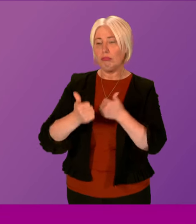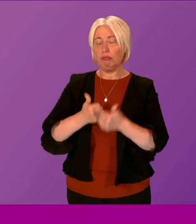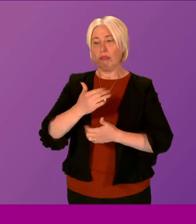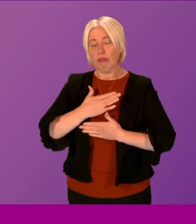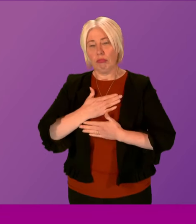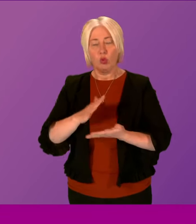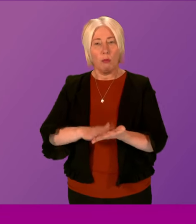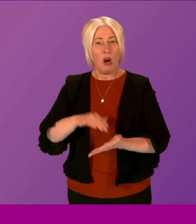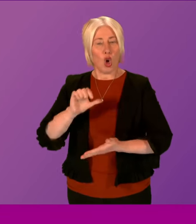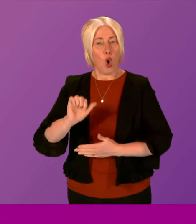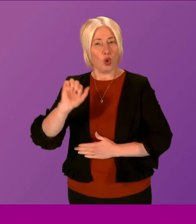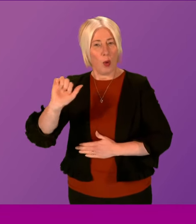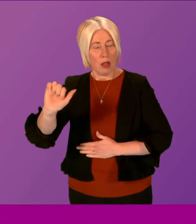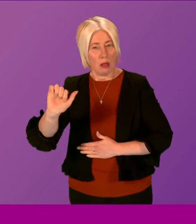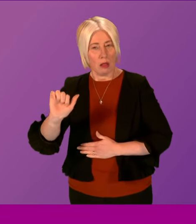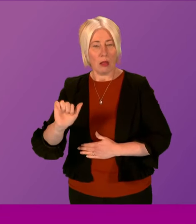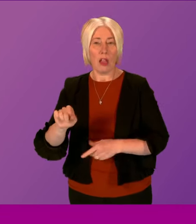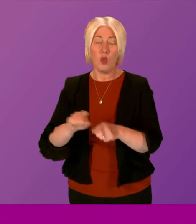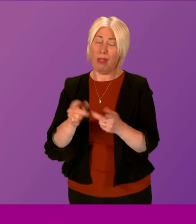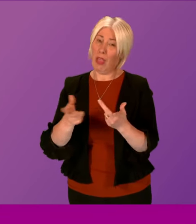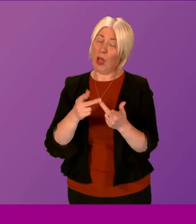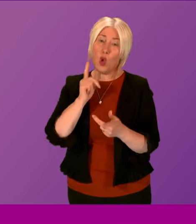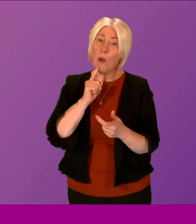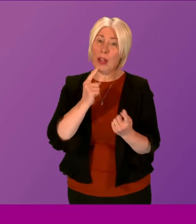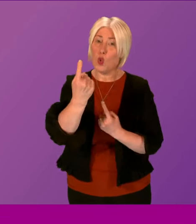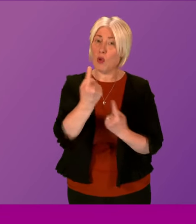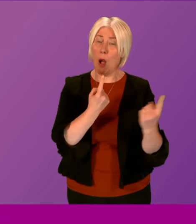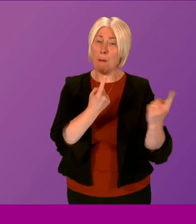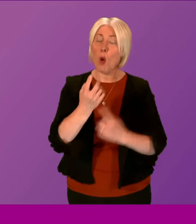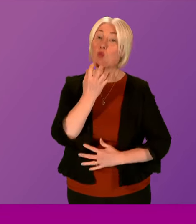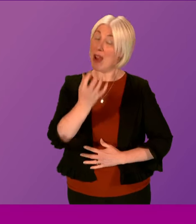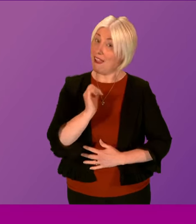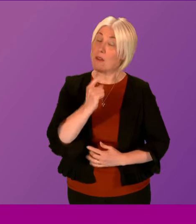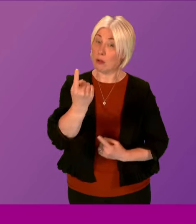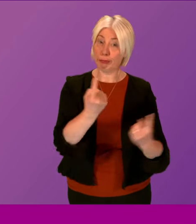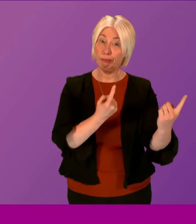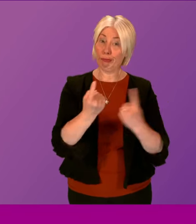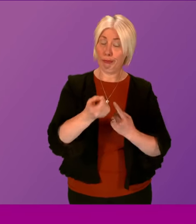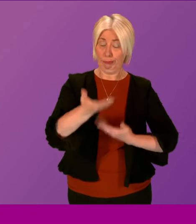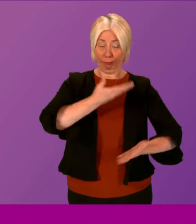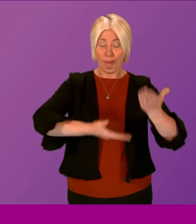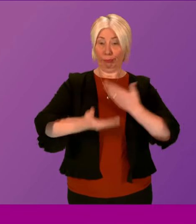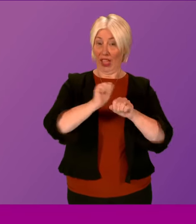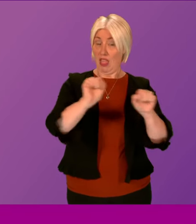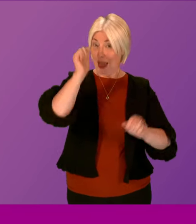in particular, but also the many other women who came forward bravely to speak about their experiences, the fearless journalists